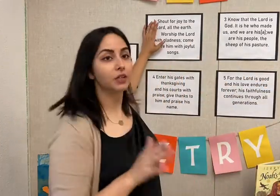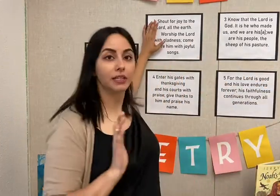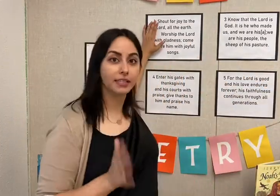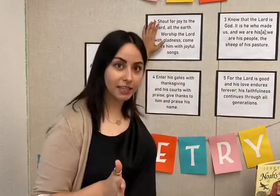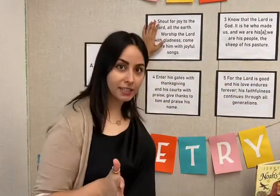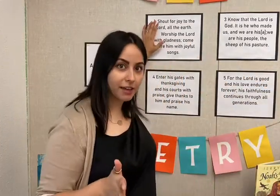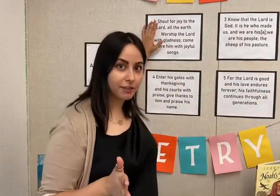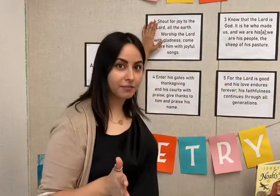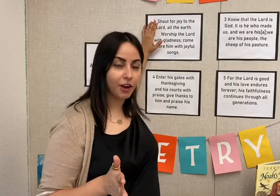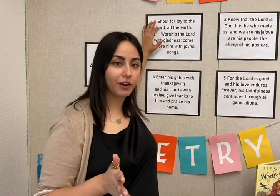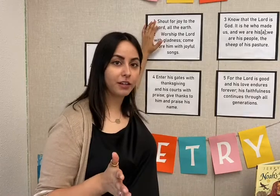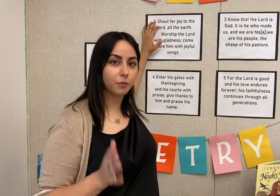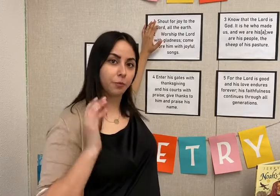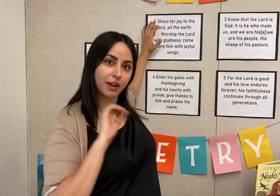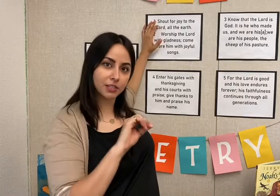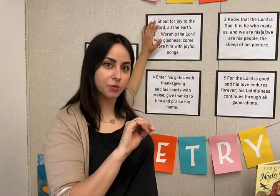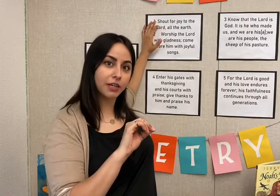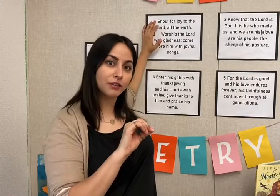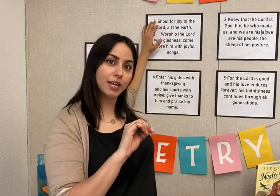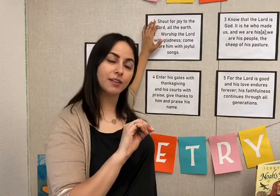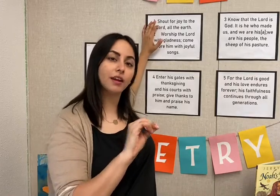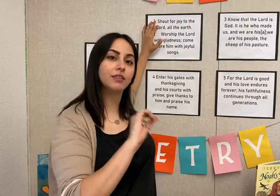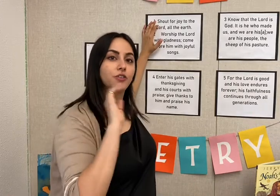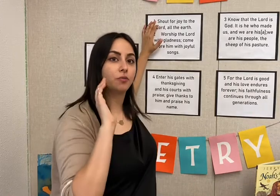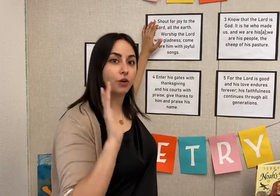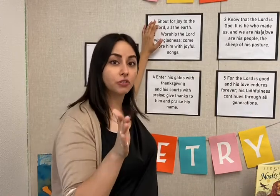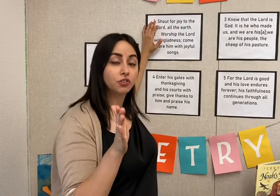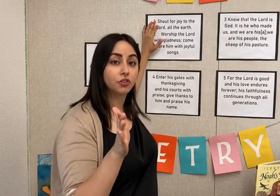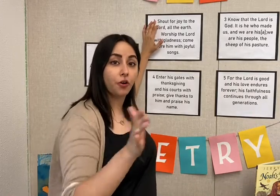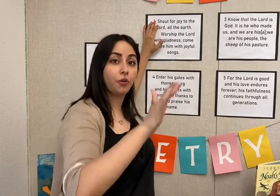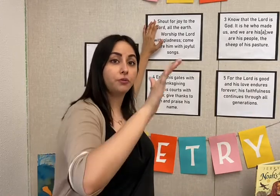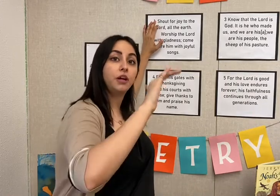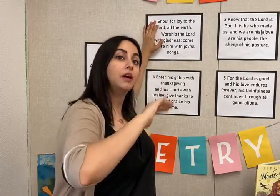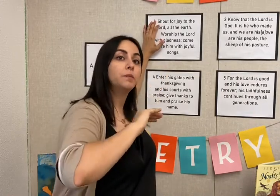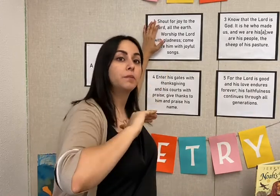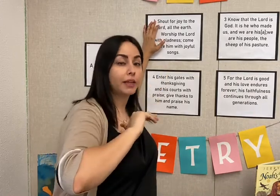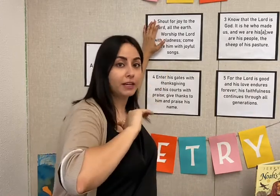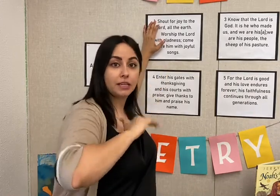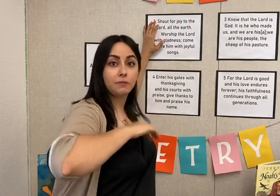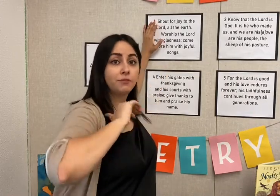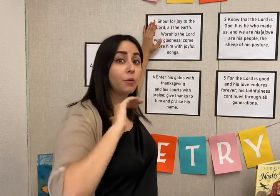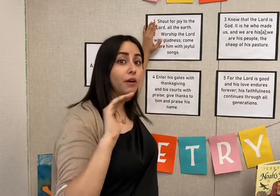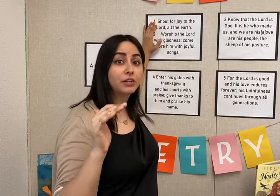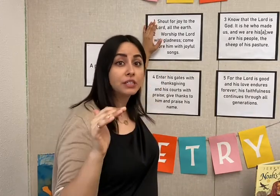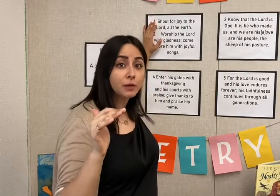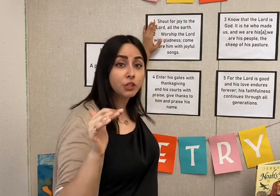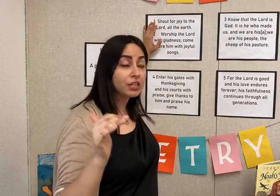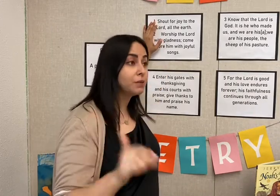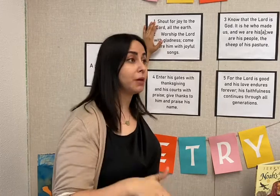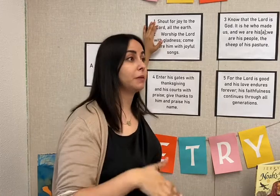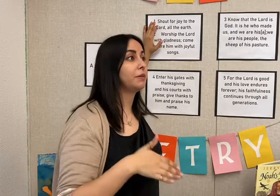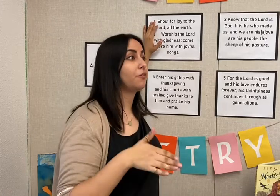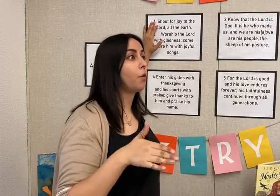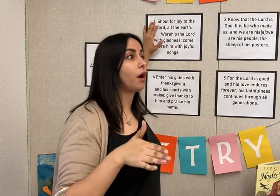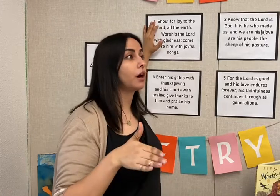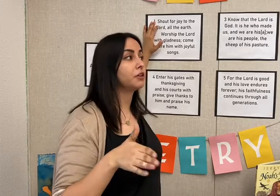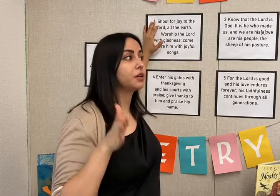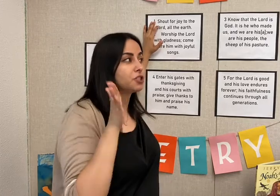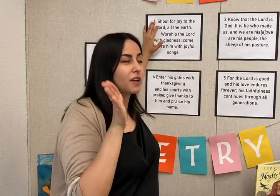Let's say it together, all right? We'll practice right now together, and then you can practice on your own. Like I said, before every subject, maybe before you can just have a